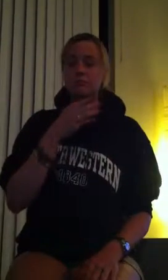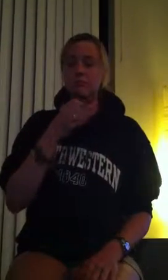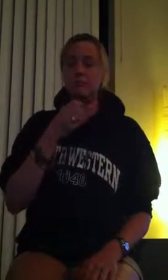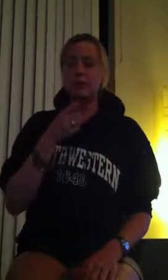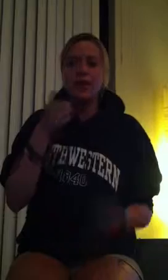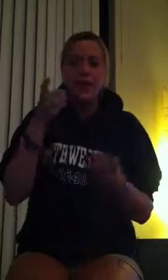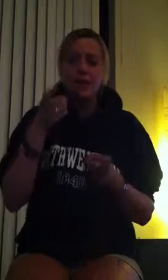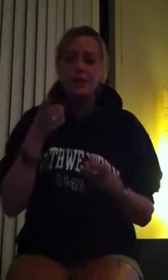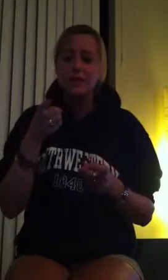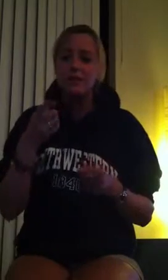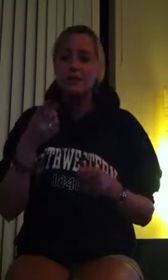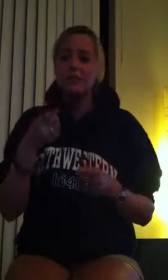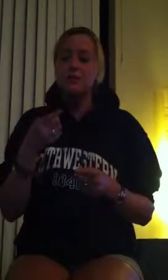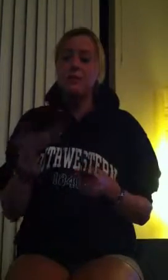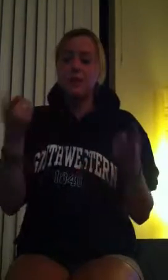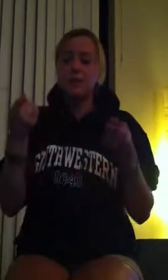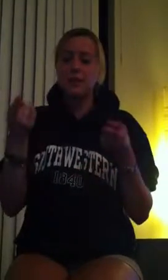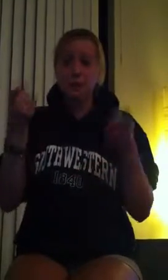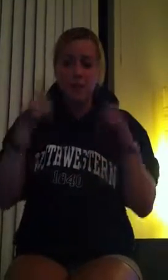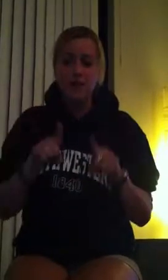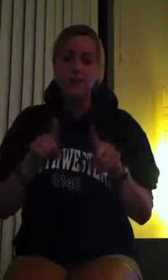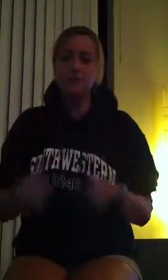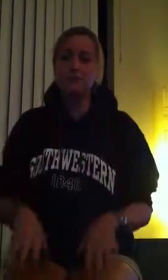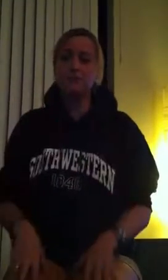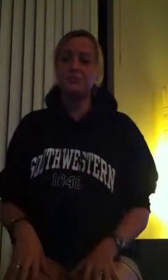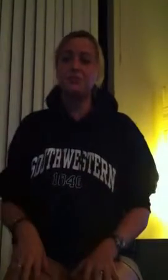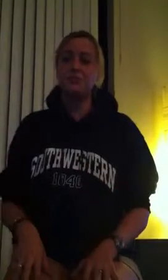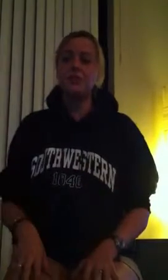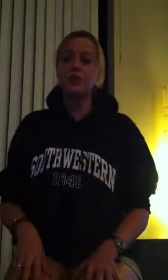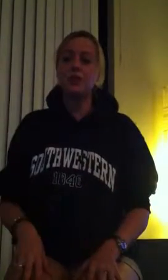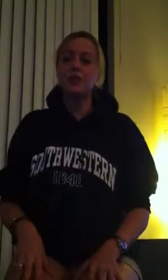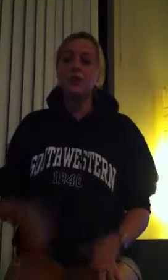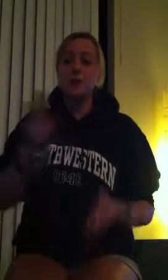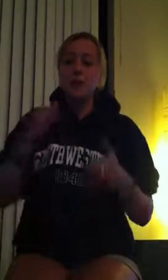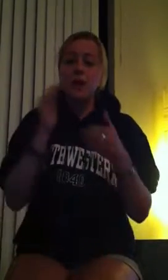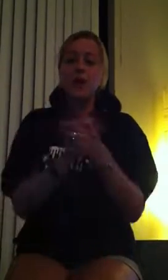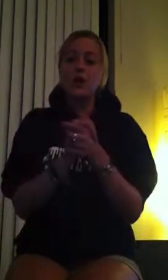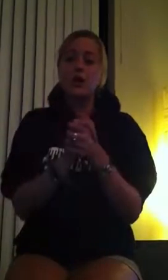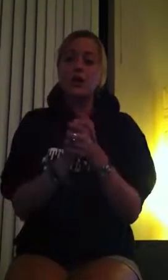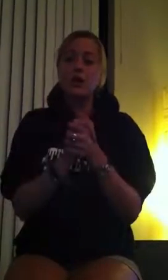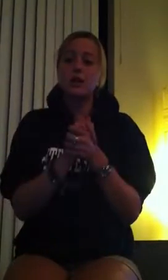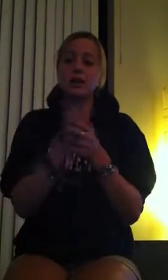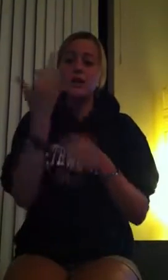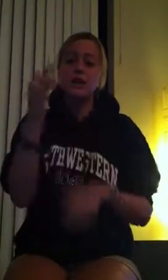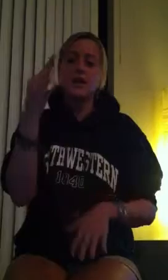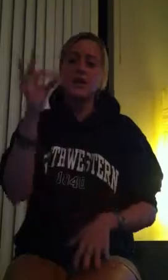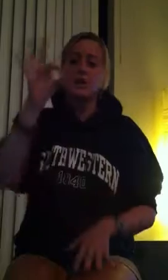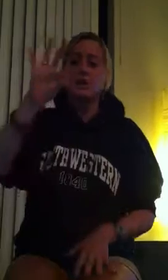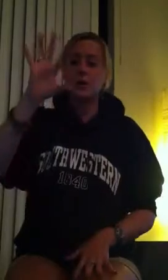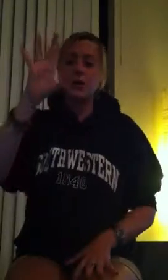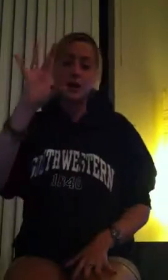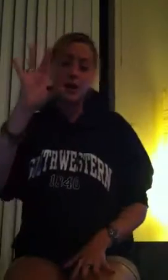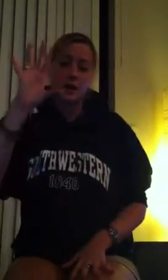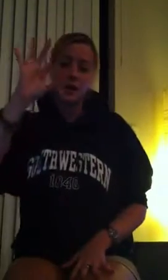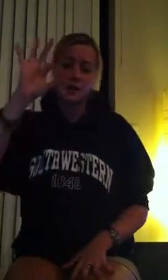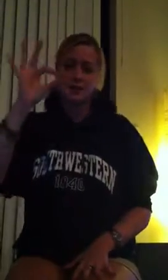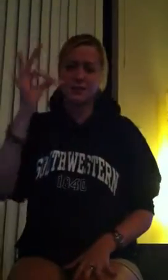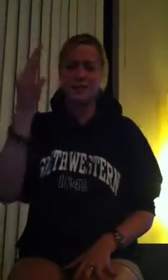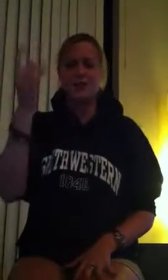took her on a wonderful honeymoon, and came here. Just one problem, and that is